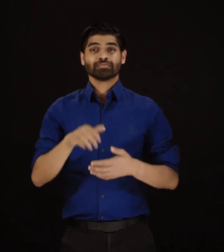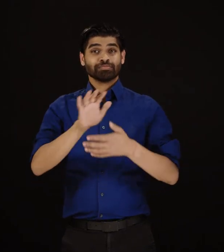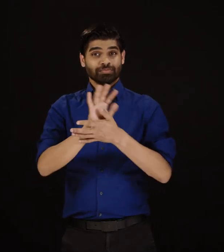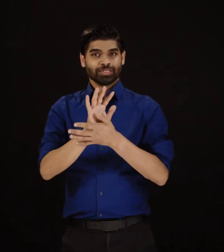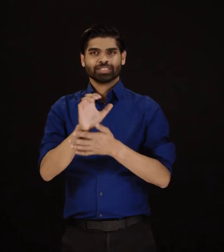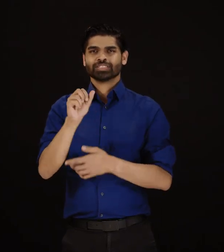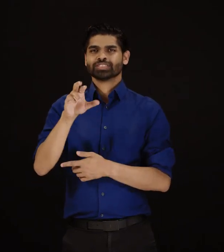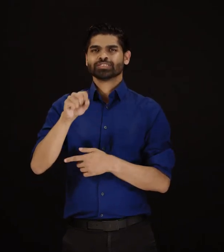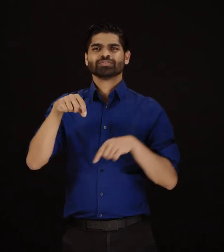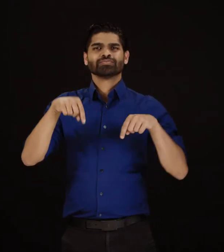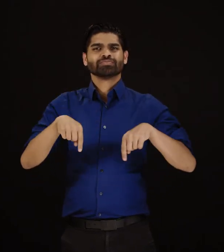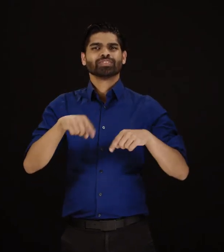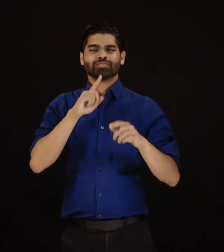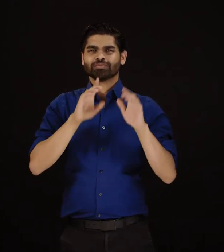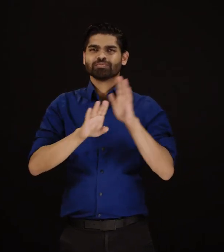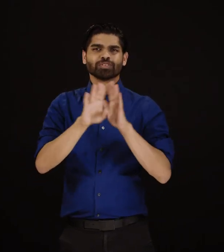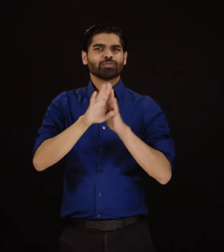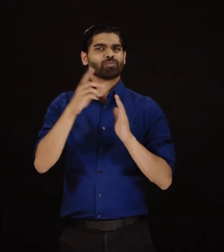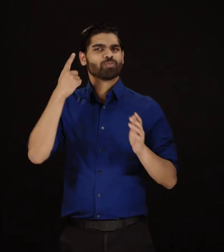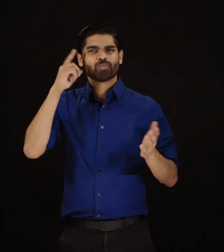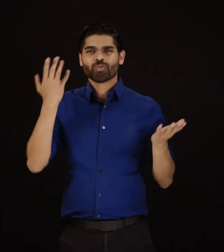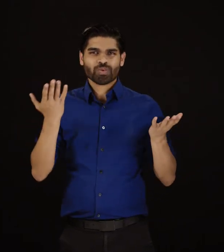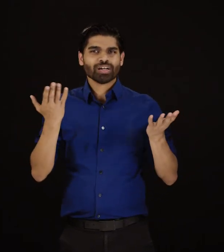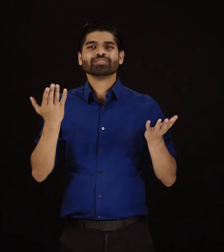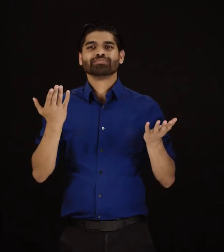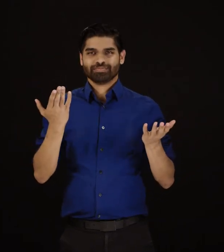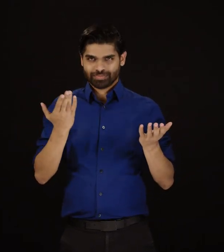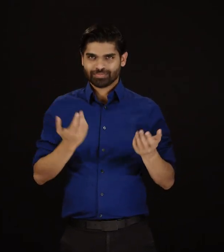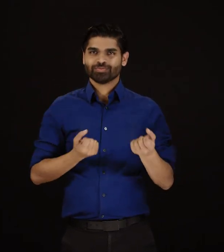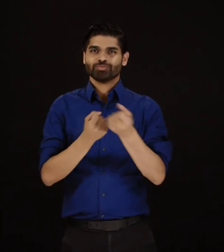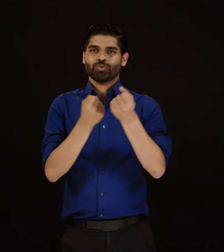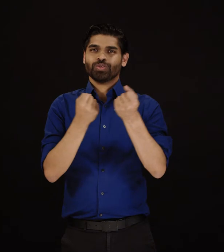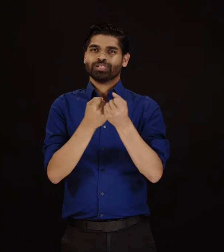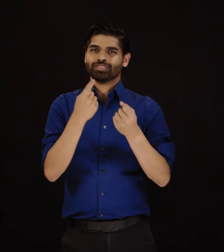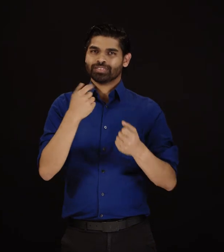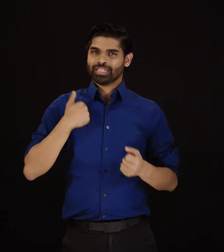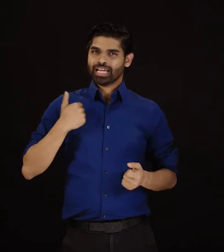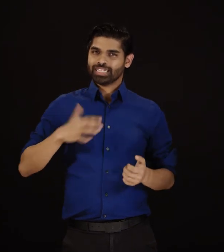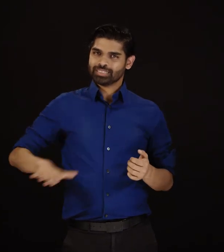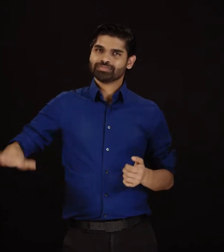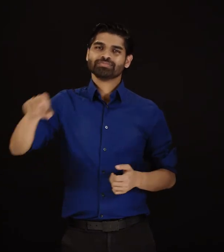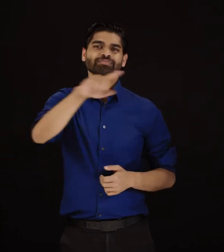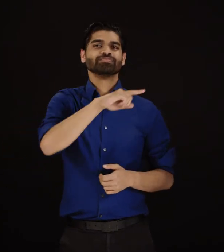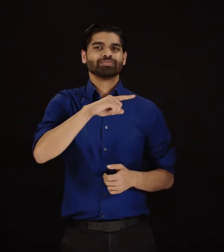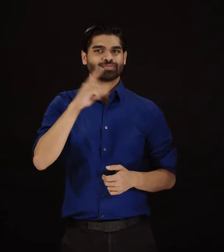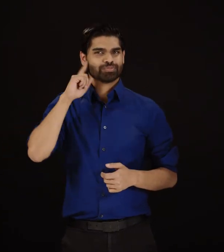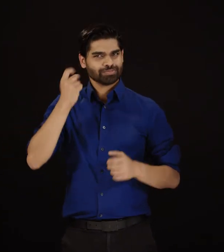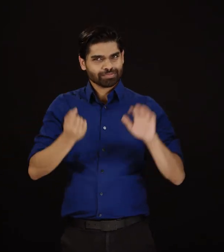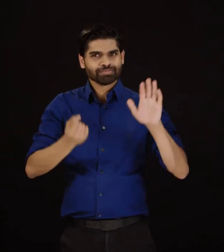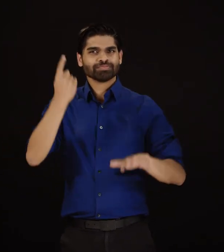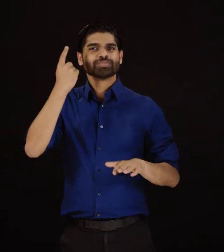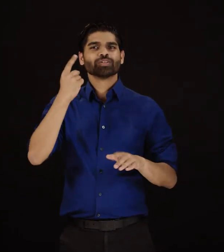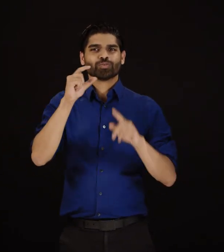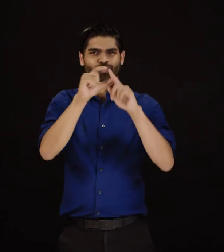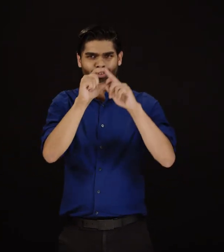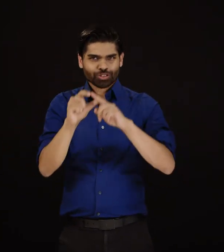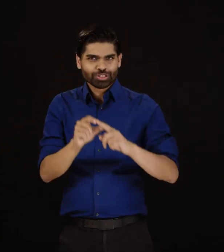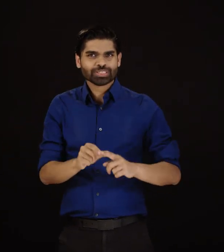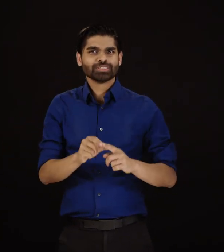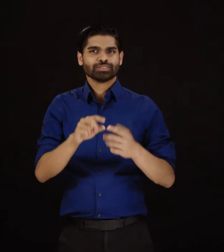the Canadian public in understanding the terminology commonly used by all wireless service providers in Canada. This video will